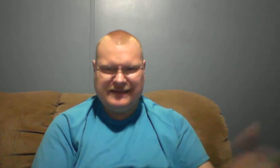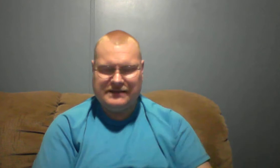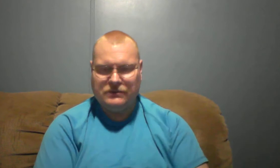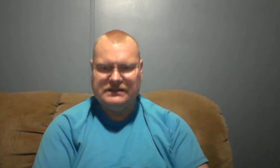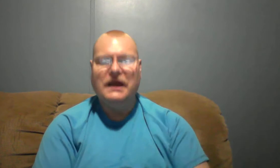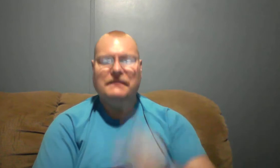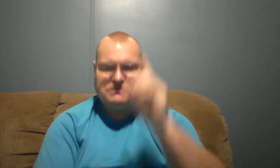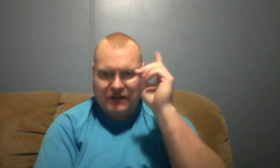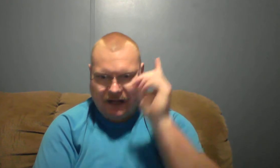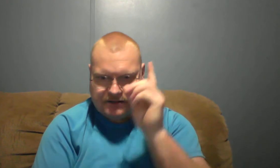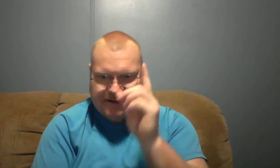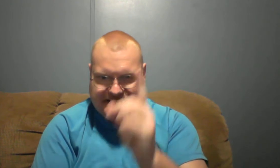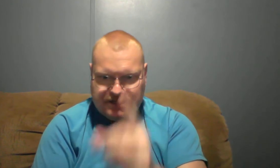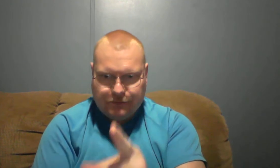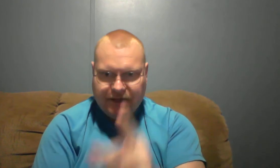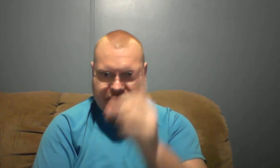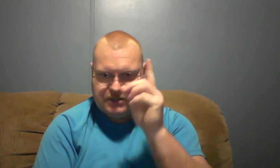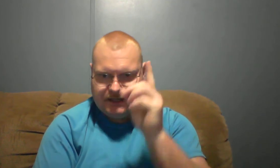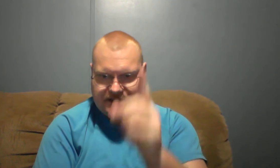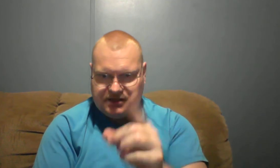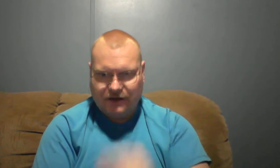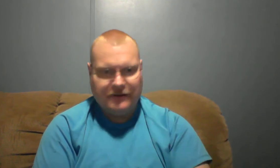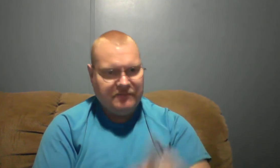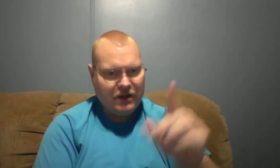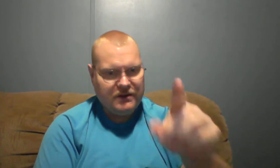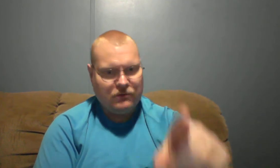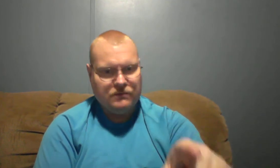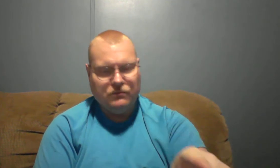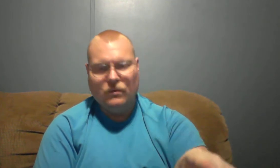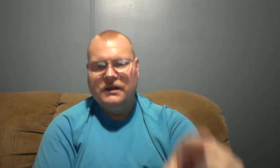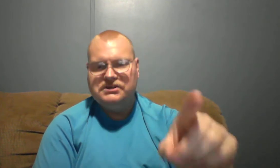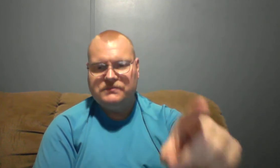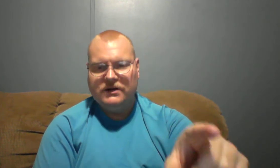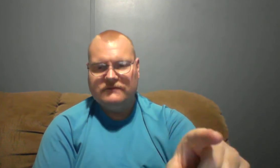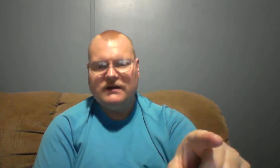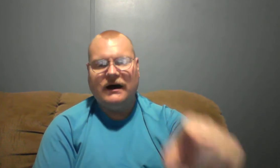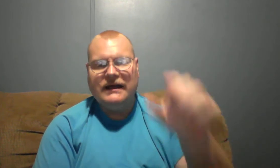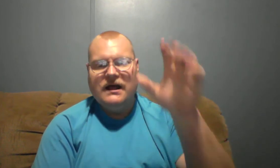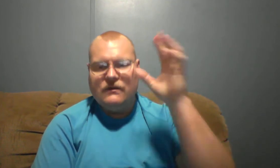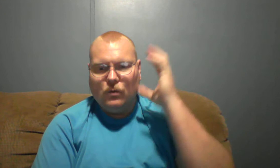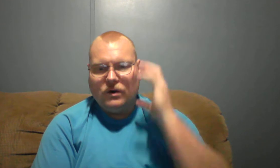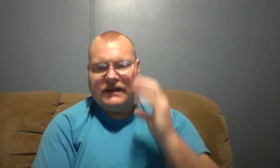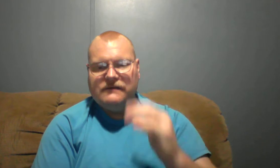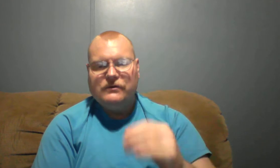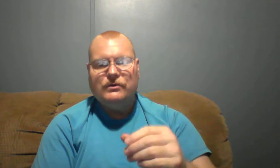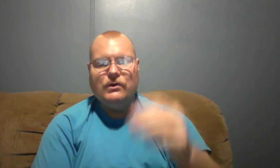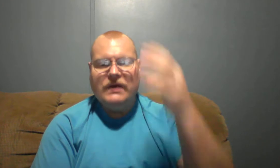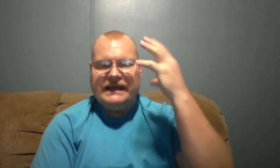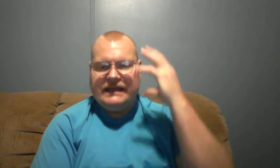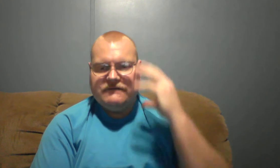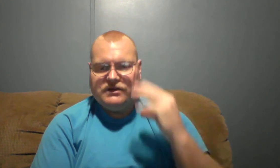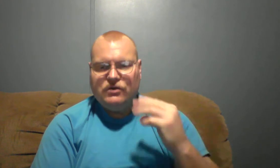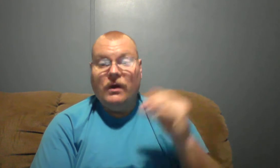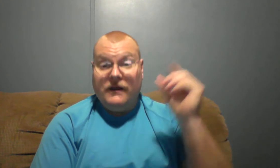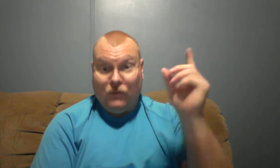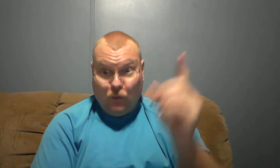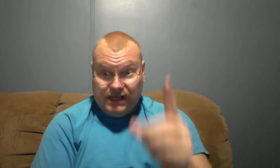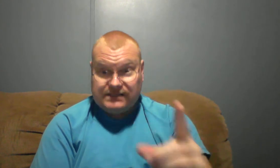this. It's because it's spiritually discerned. Only the Spirit of God working through you, giving you wisdom,